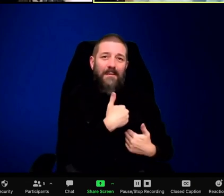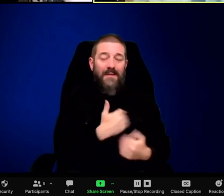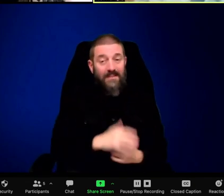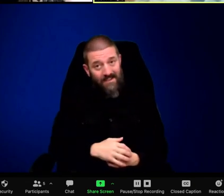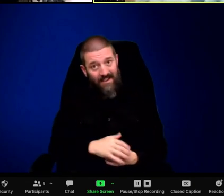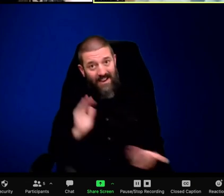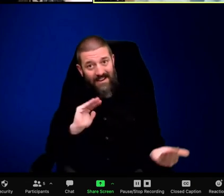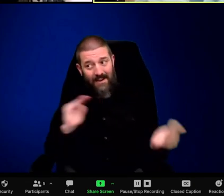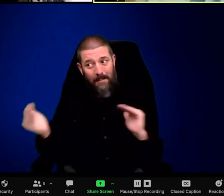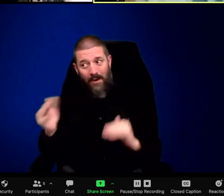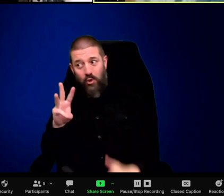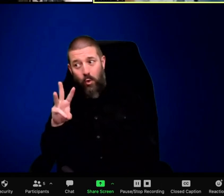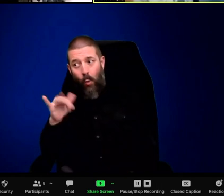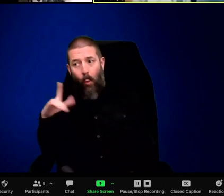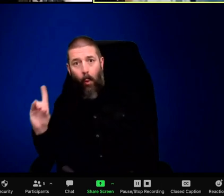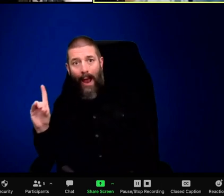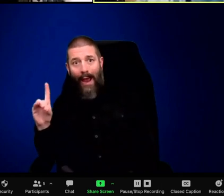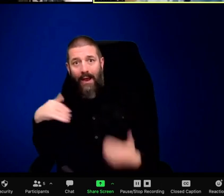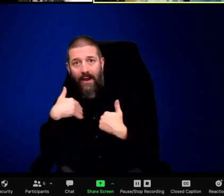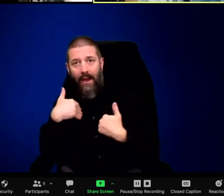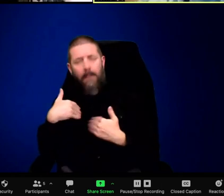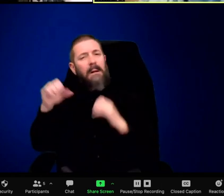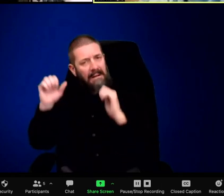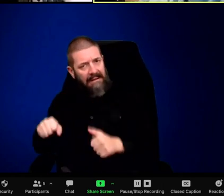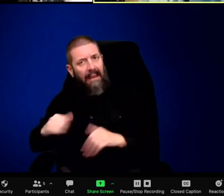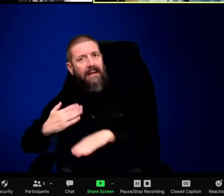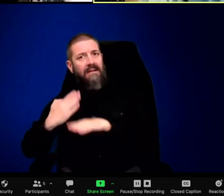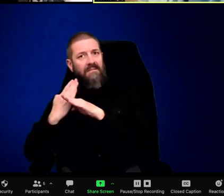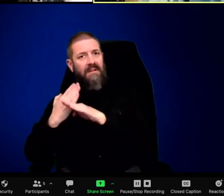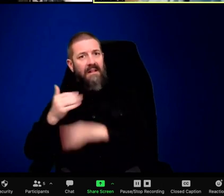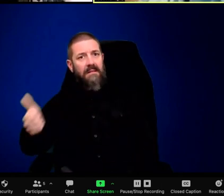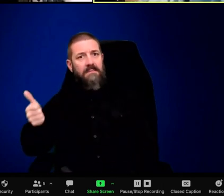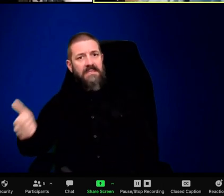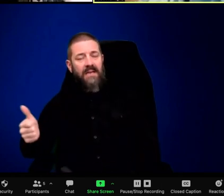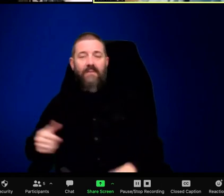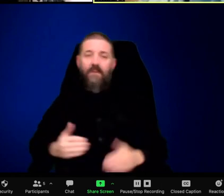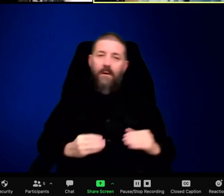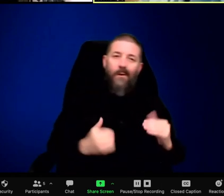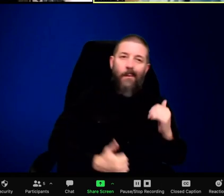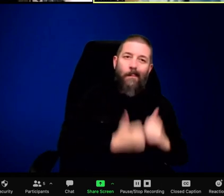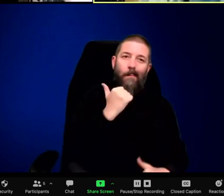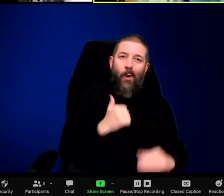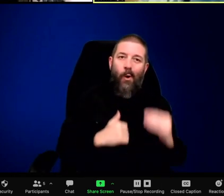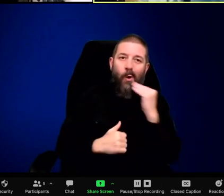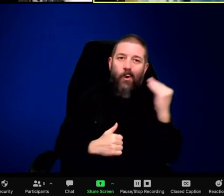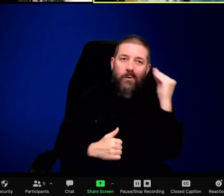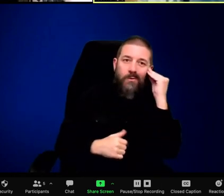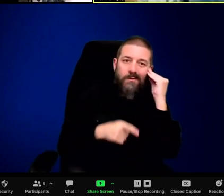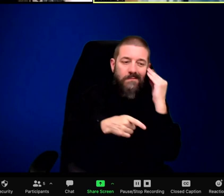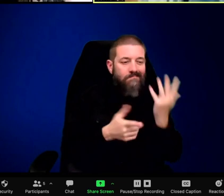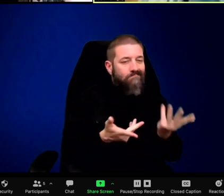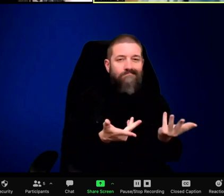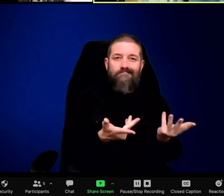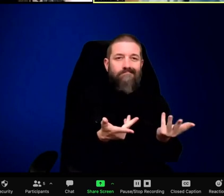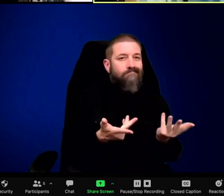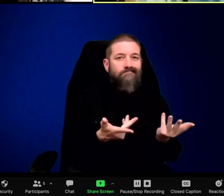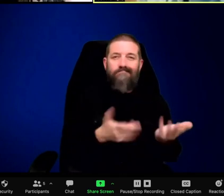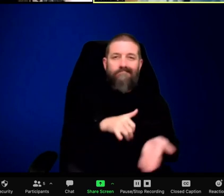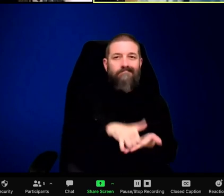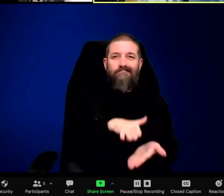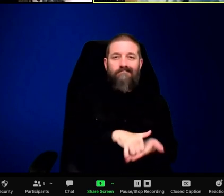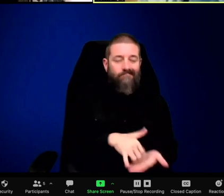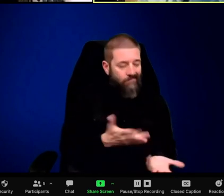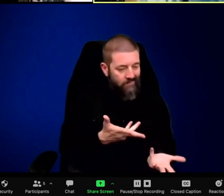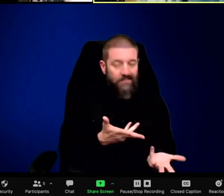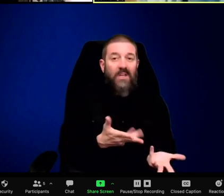left. How do you learn that? It's by trial and error. So that means that they'd fail a lot.